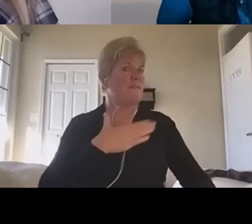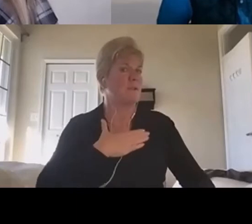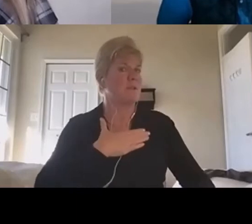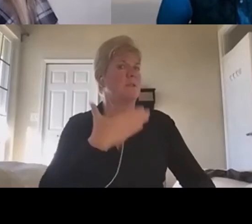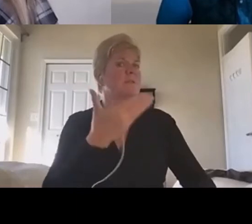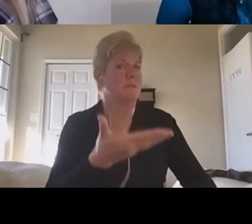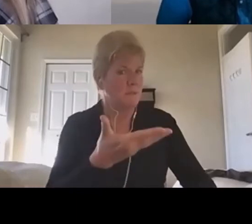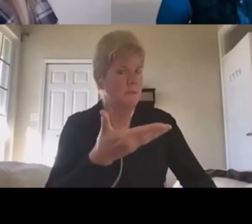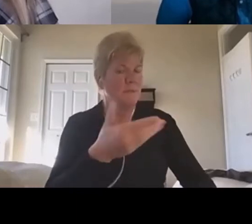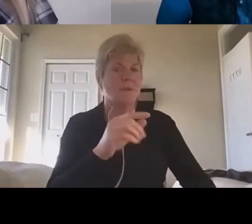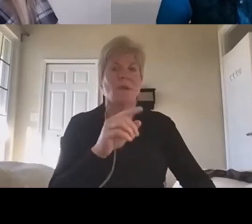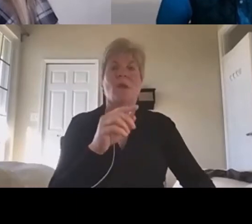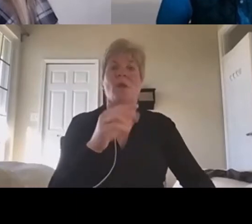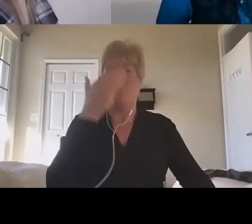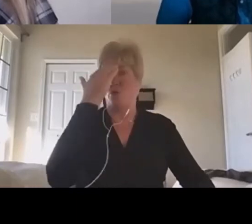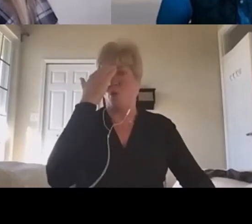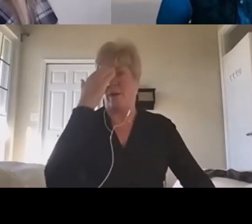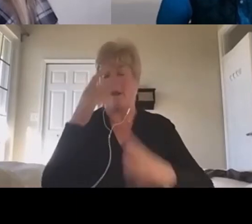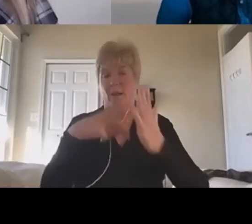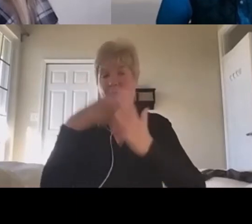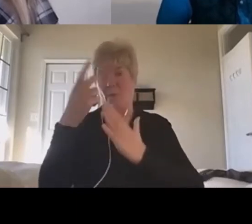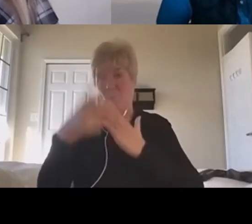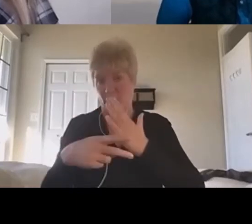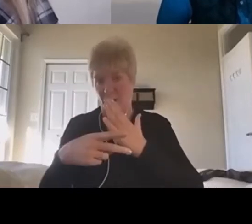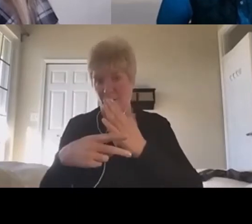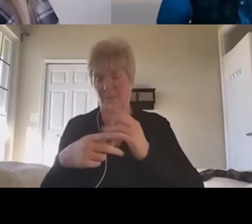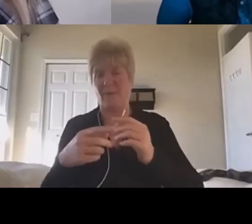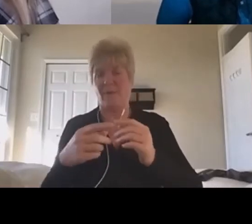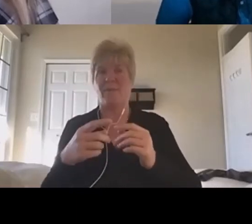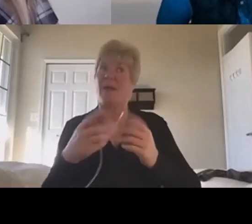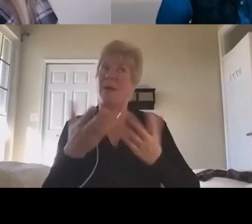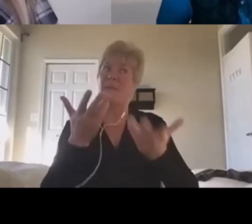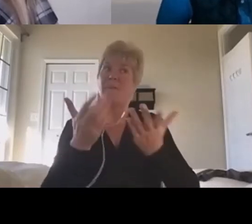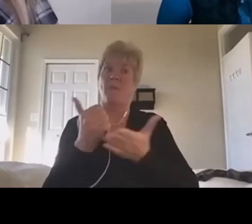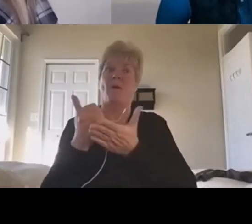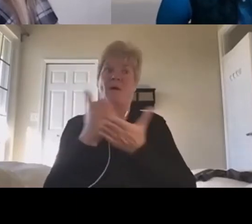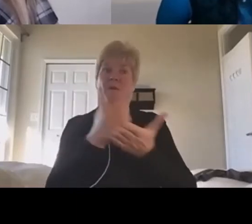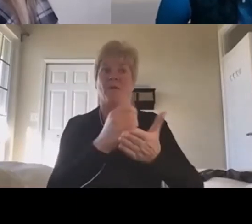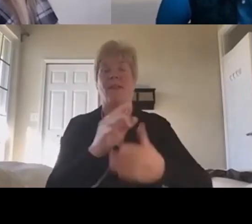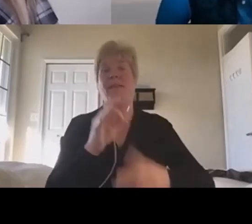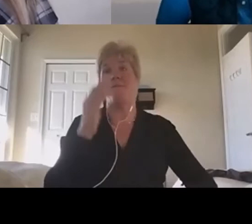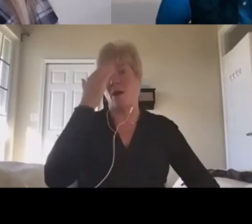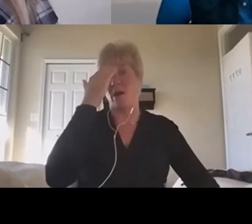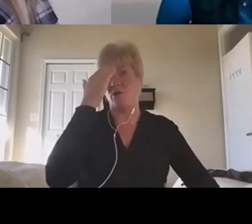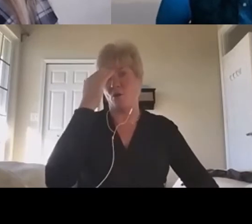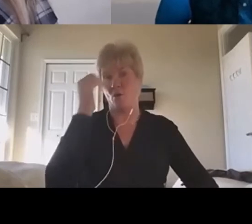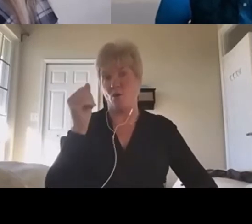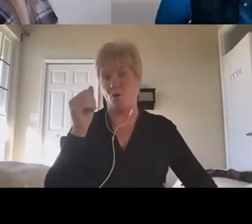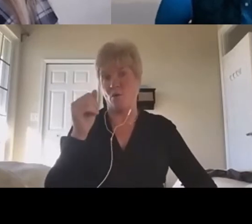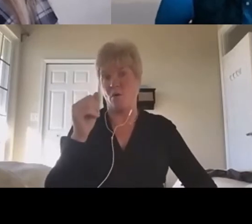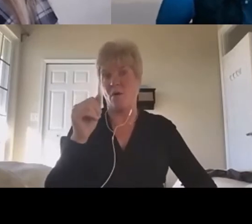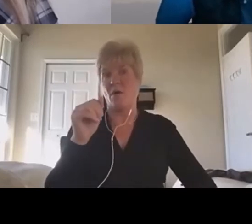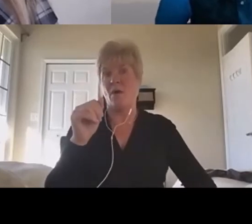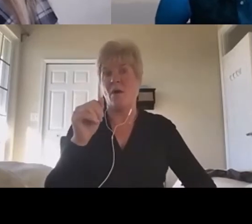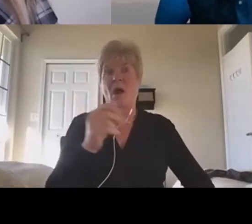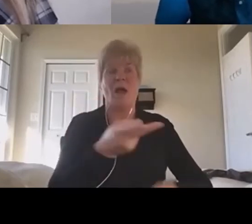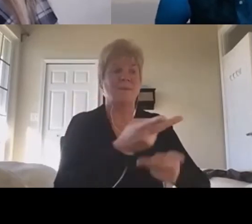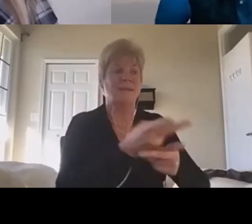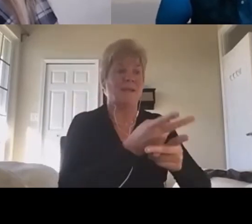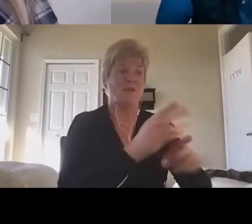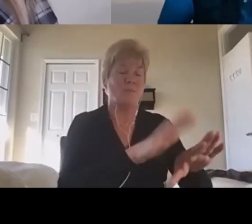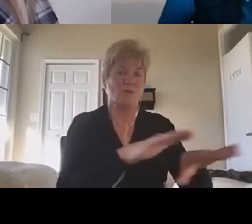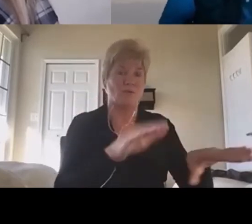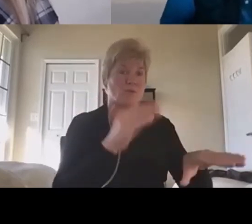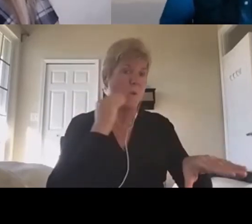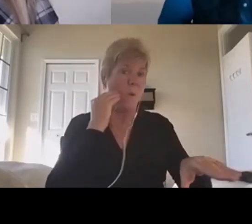how you may be evaluated can be a big deciding factor. If I know that I'm taking care of my children at home, but I can perform these